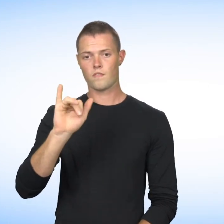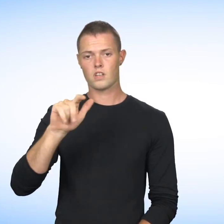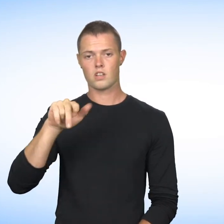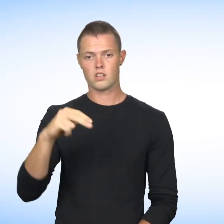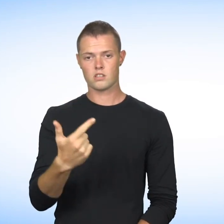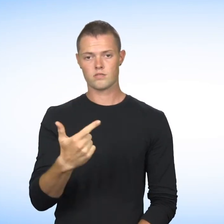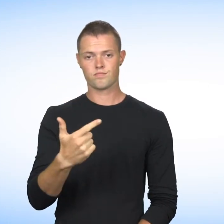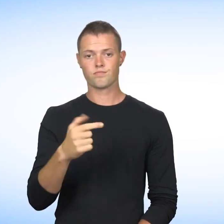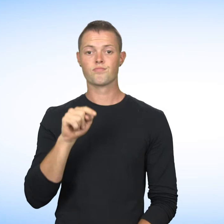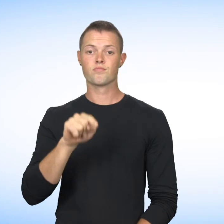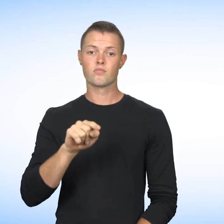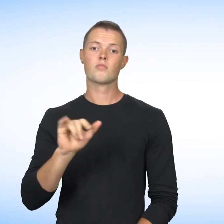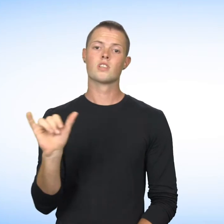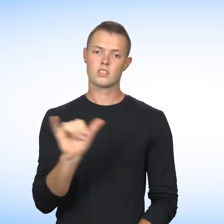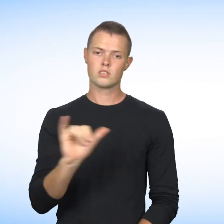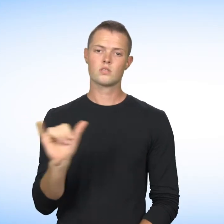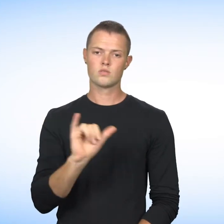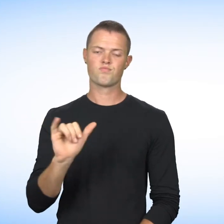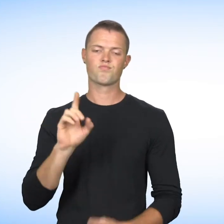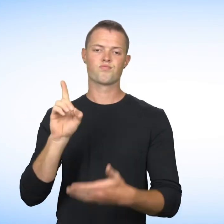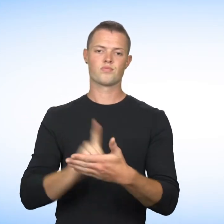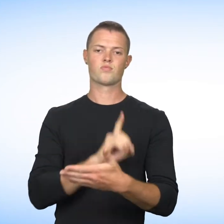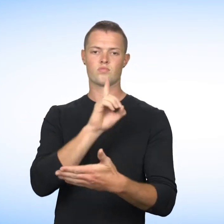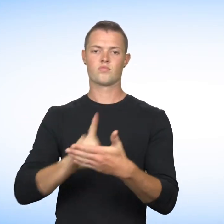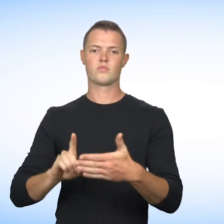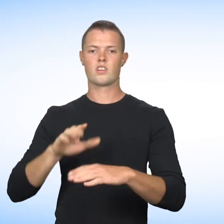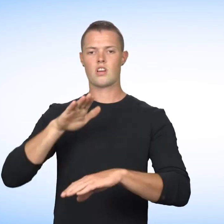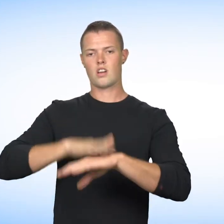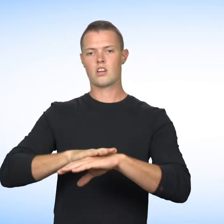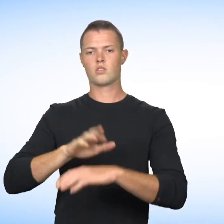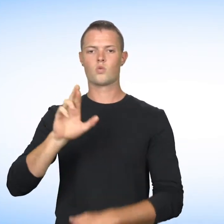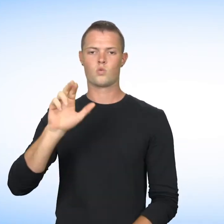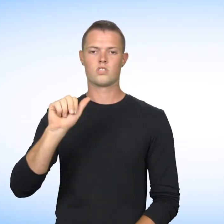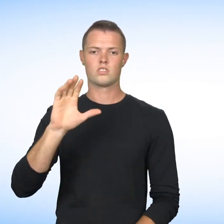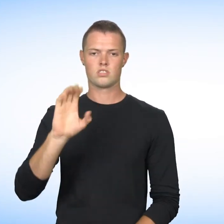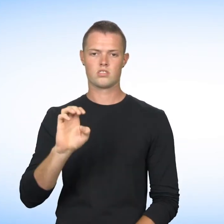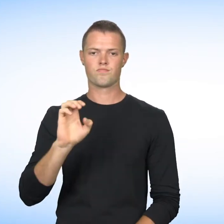Racial profiling is also a form of discrimination based on race or color.